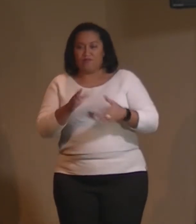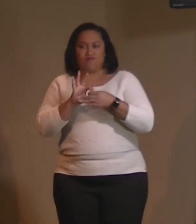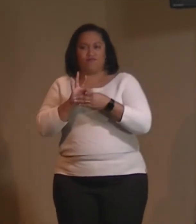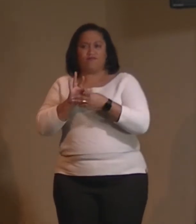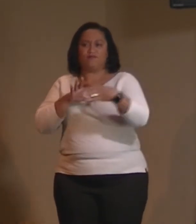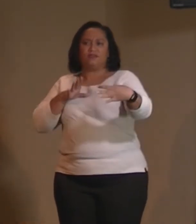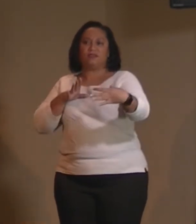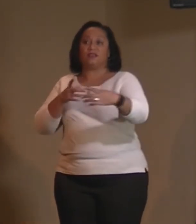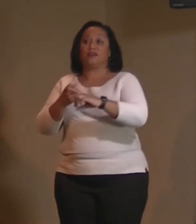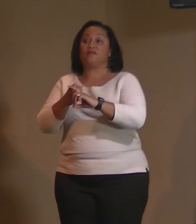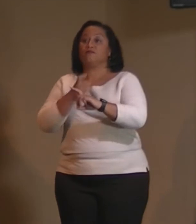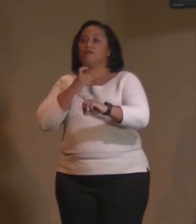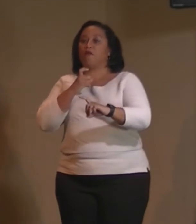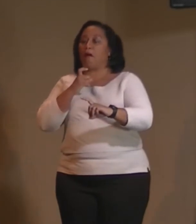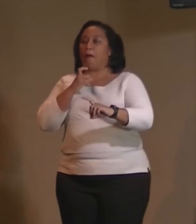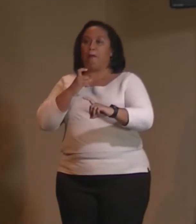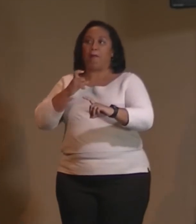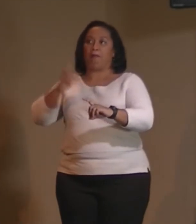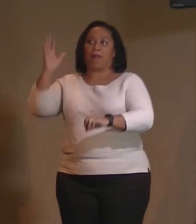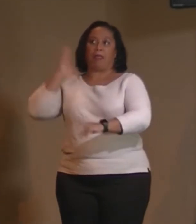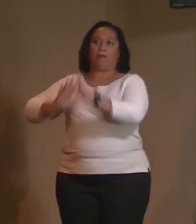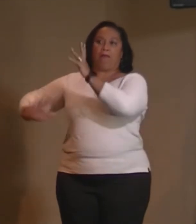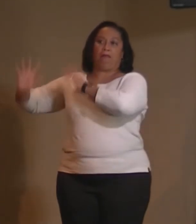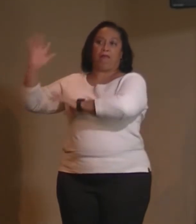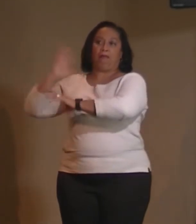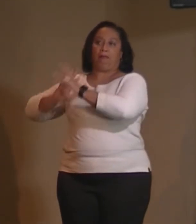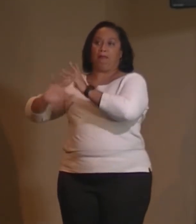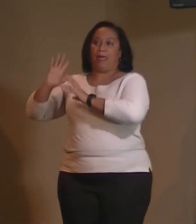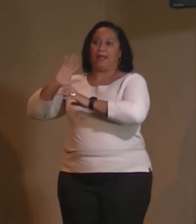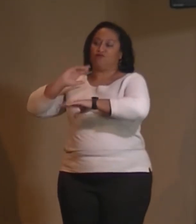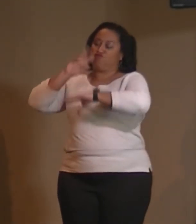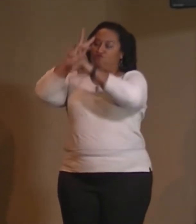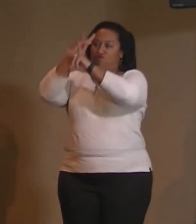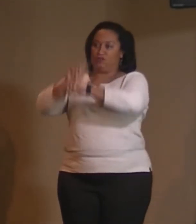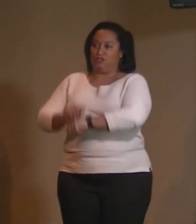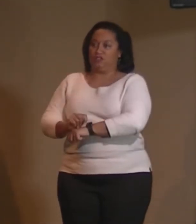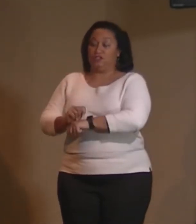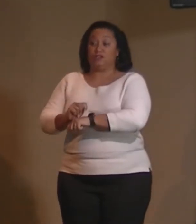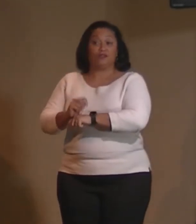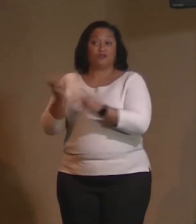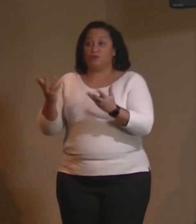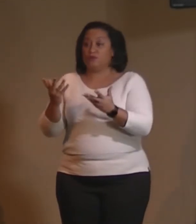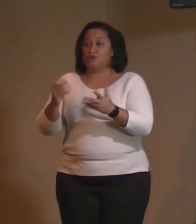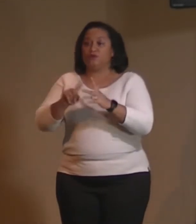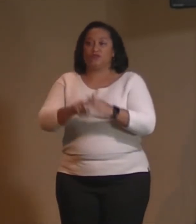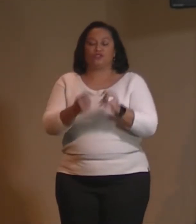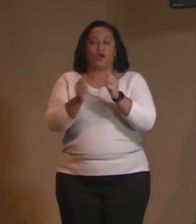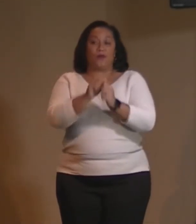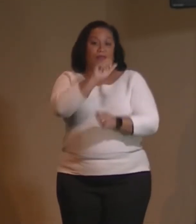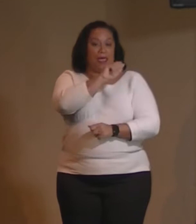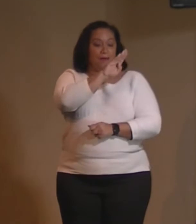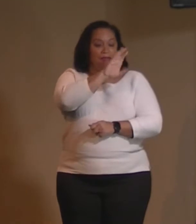confines of precedent. So, let's start with the ABCs of SOM.